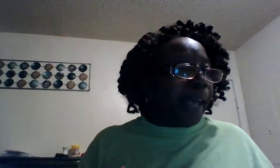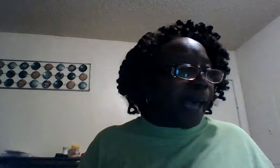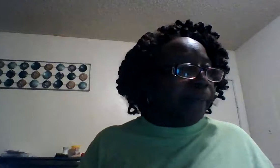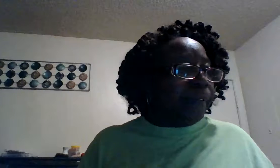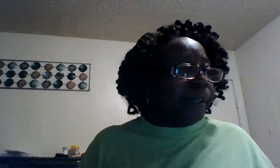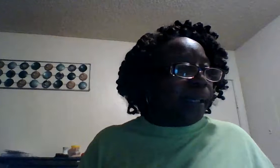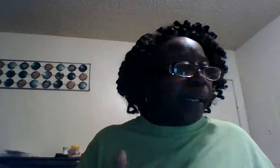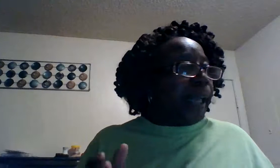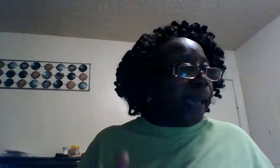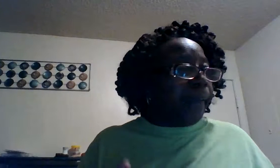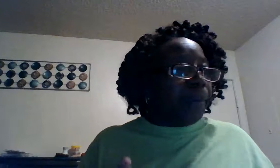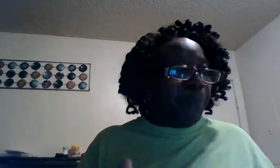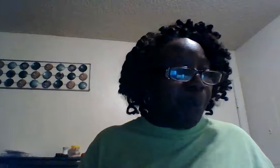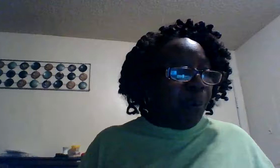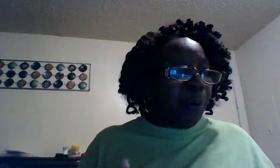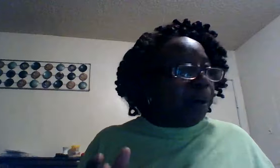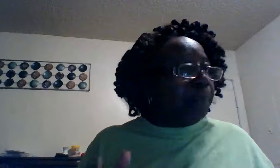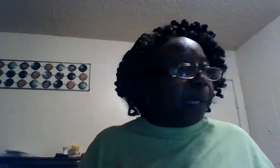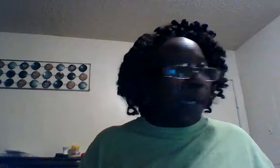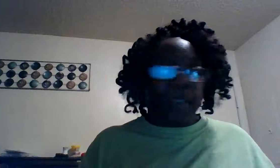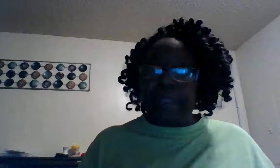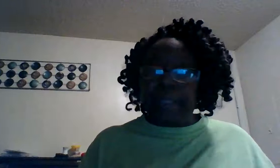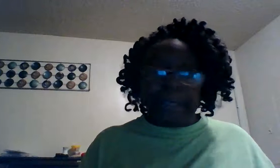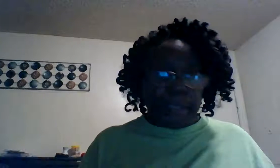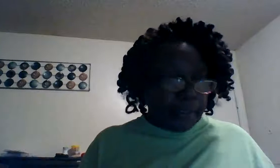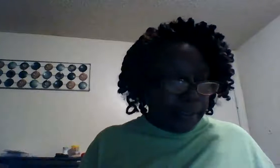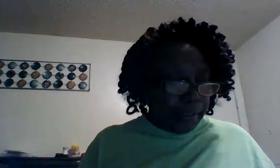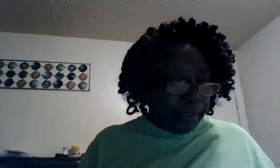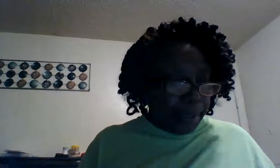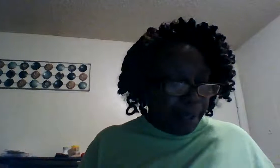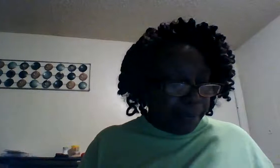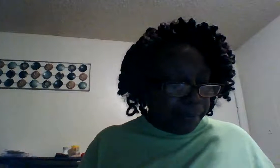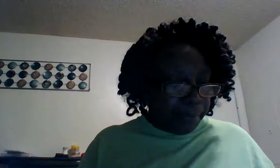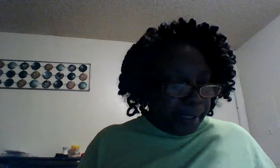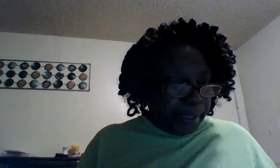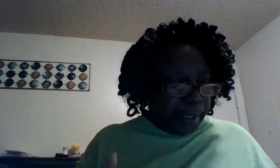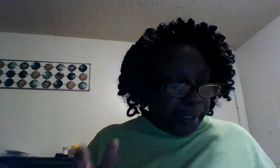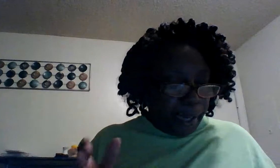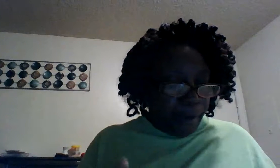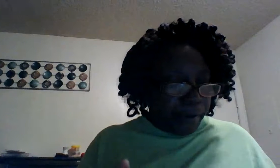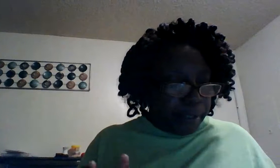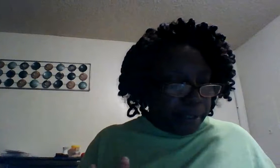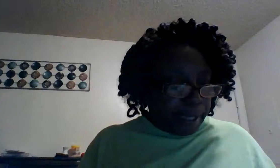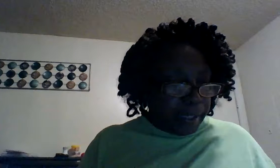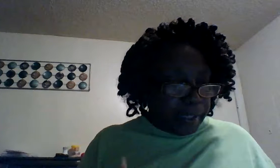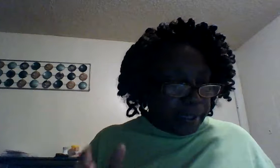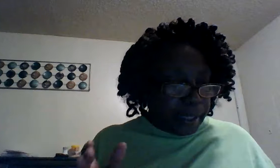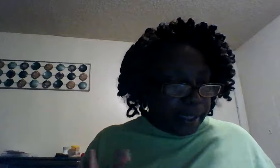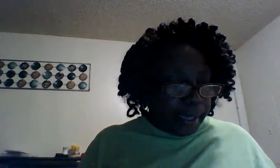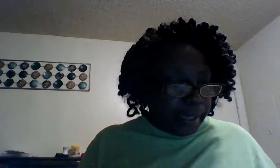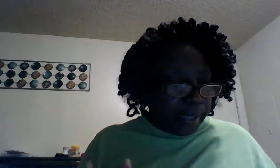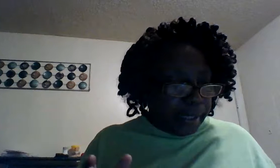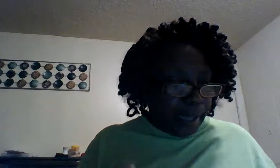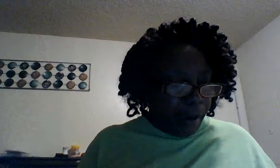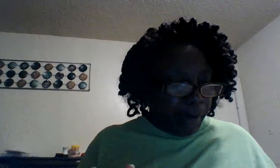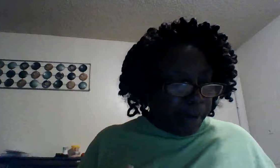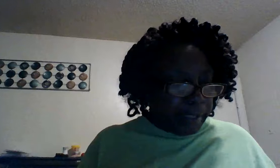life and having more abundance come on in all these things say nay in all these